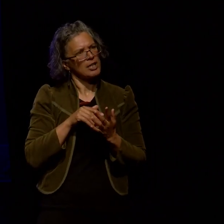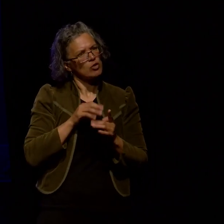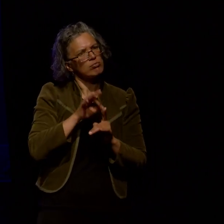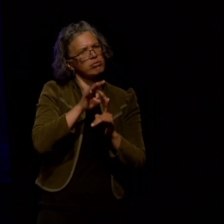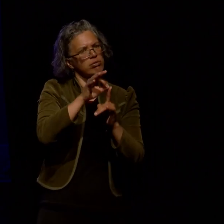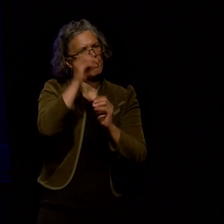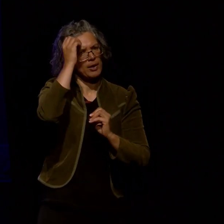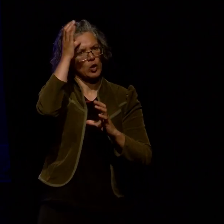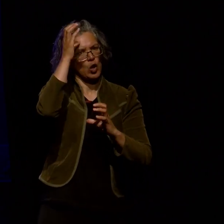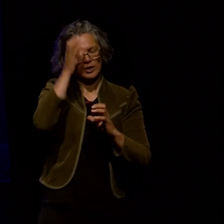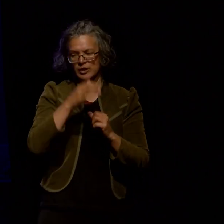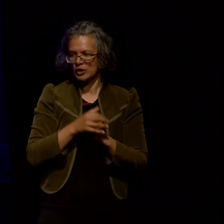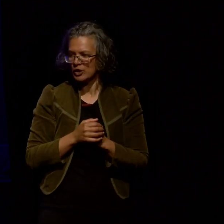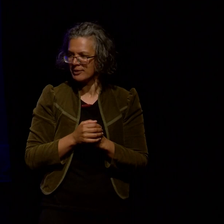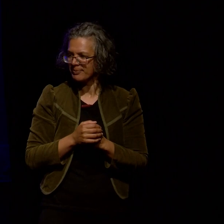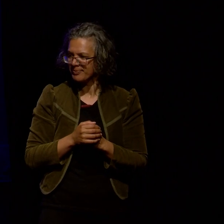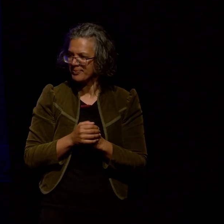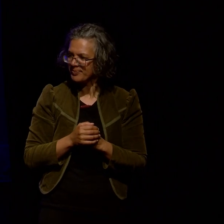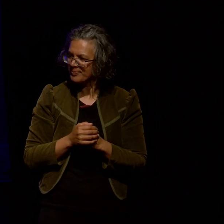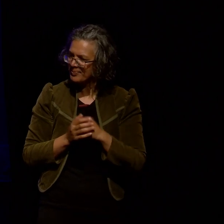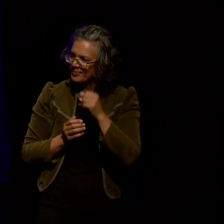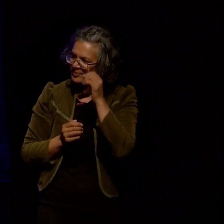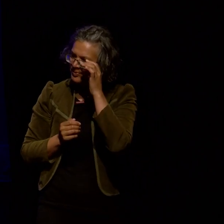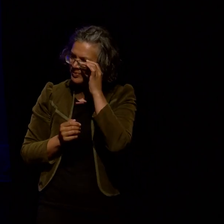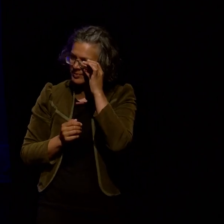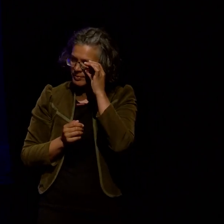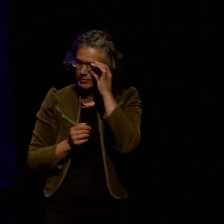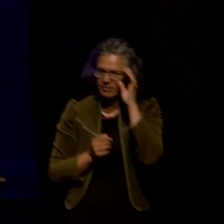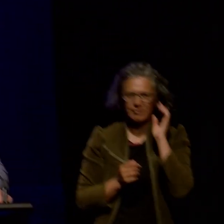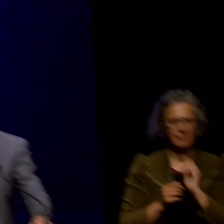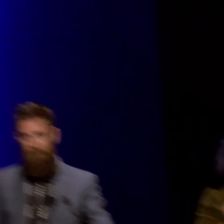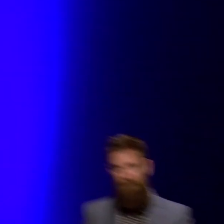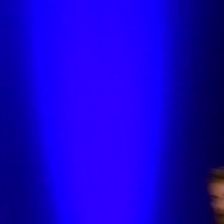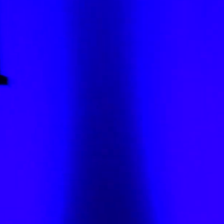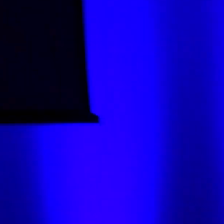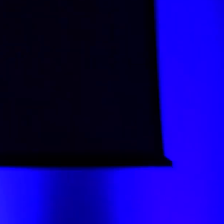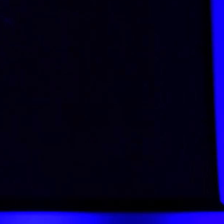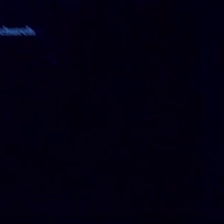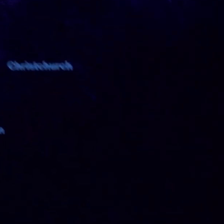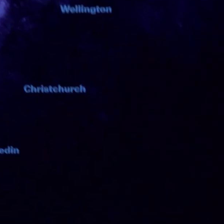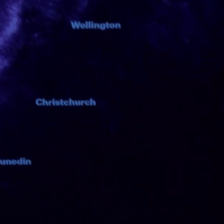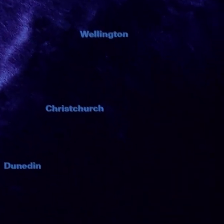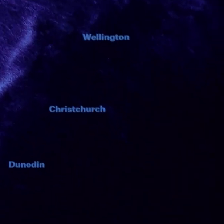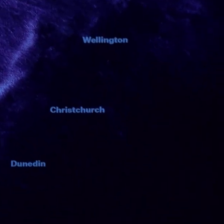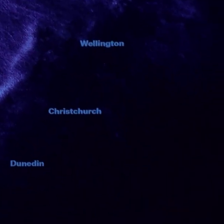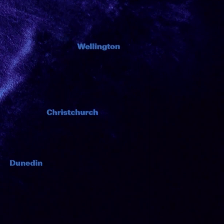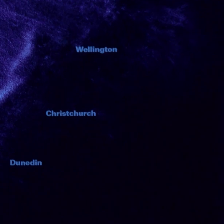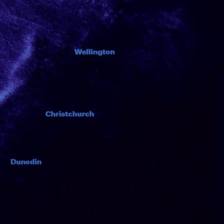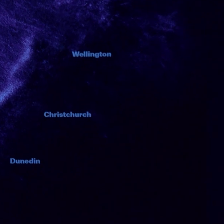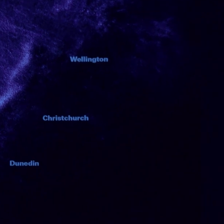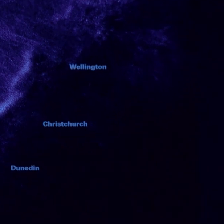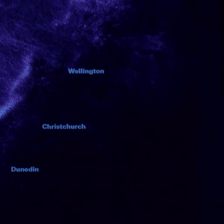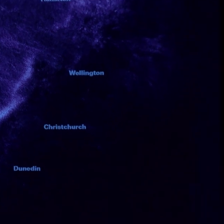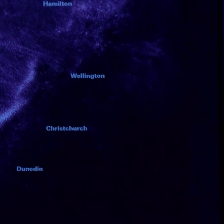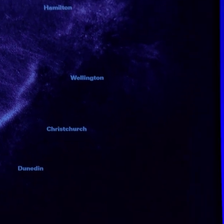here's just a really small example this map of lightning strikes originally had place names I don't actually have a copy so I